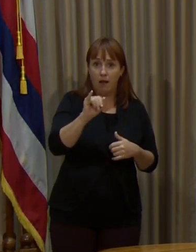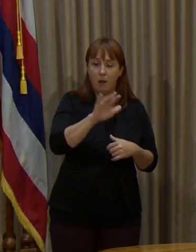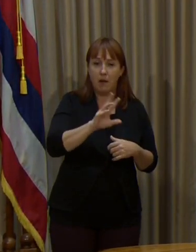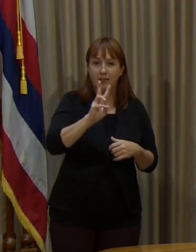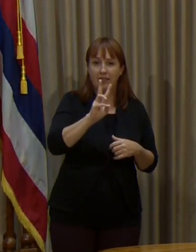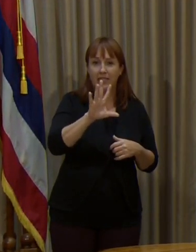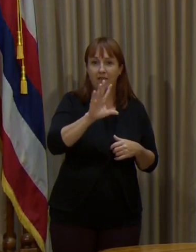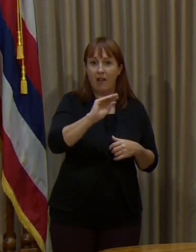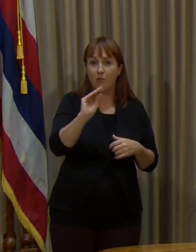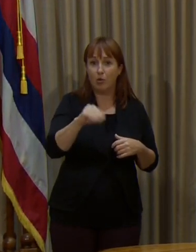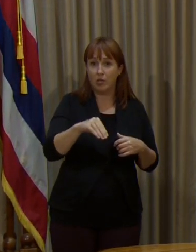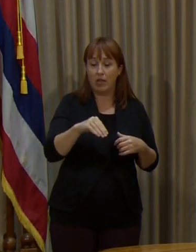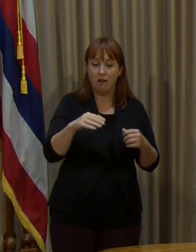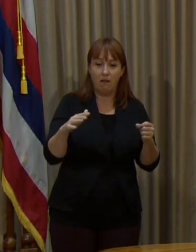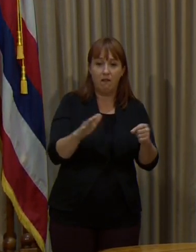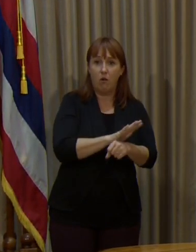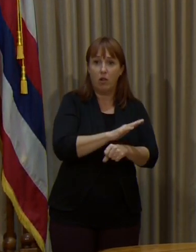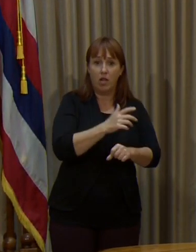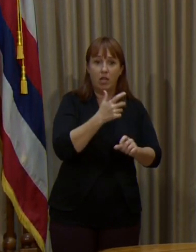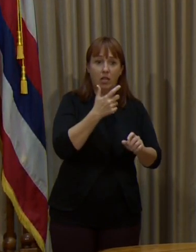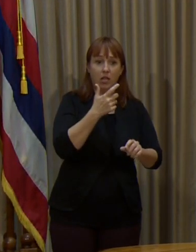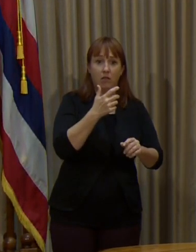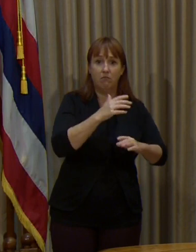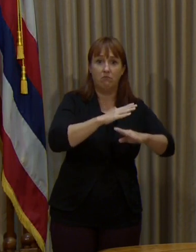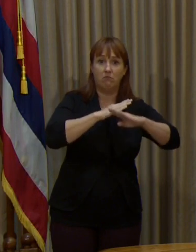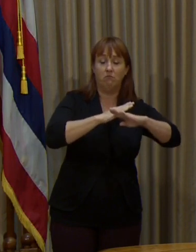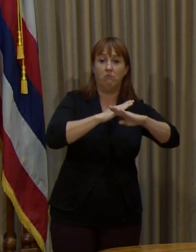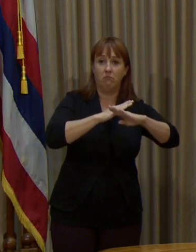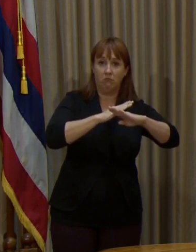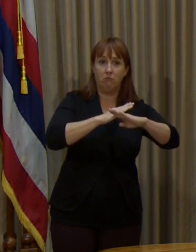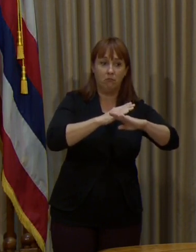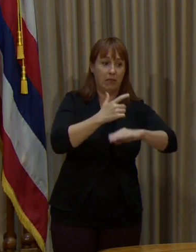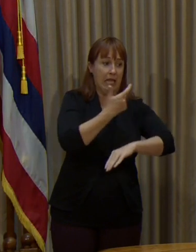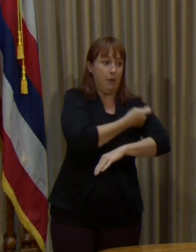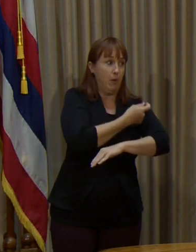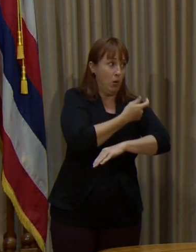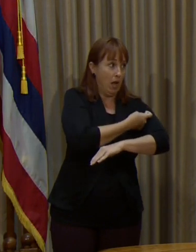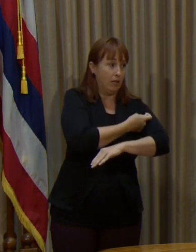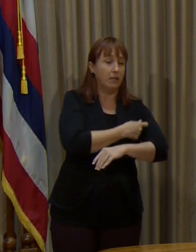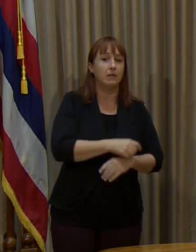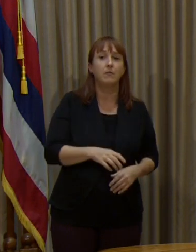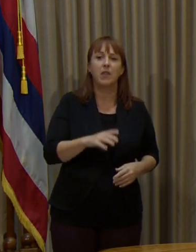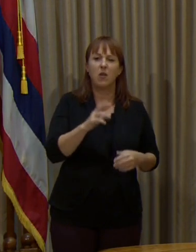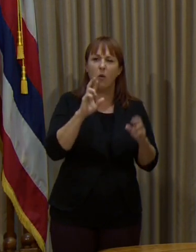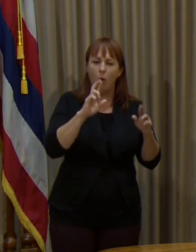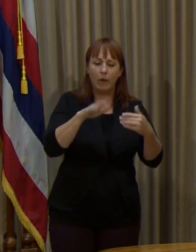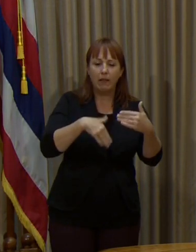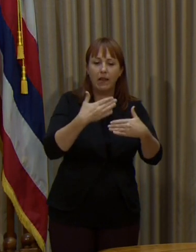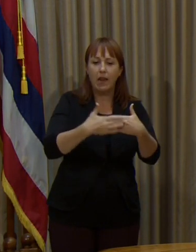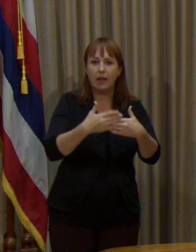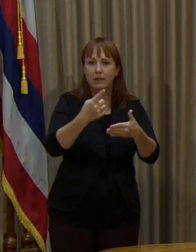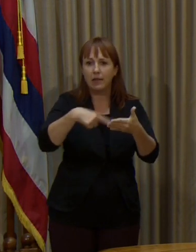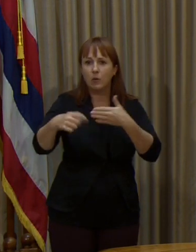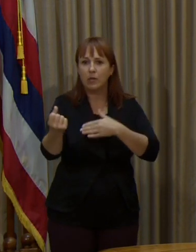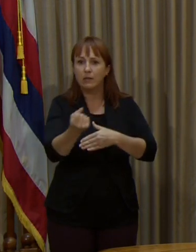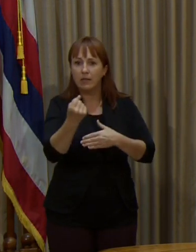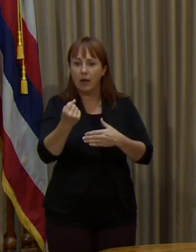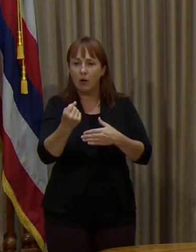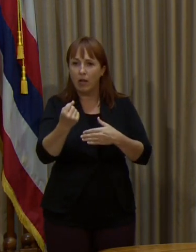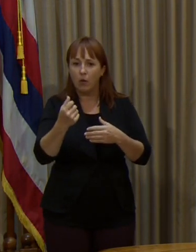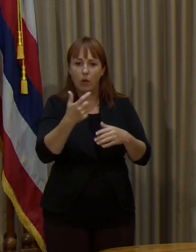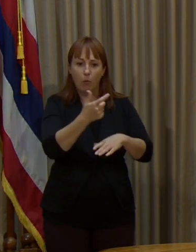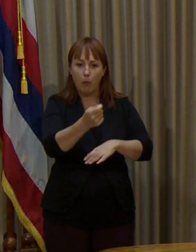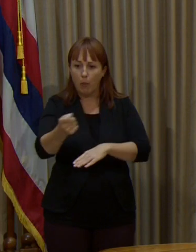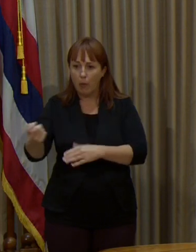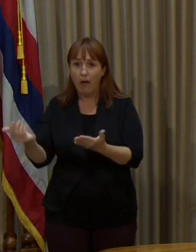65% completely immunized, and we hope in the next round, which is next week Saturday, we have